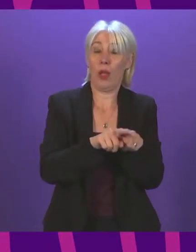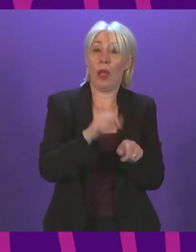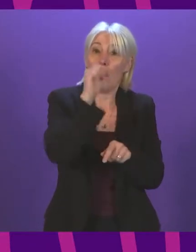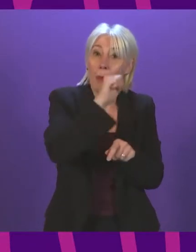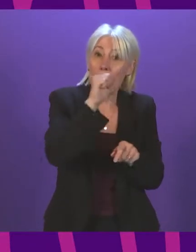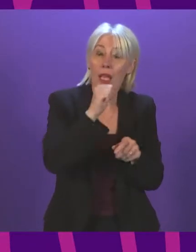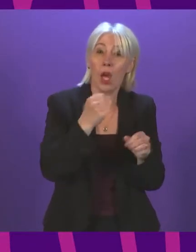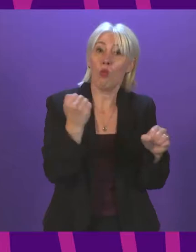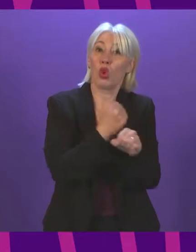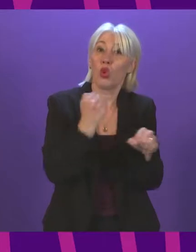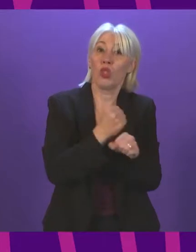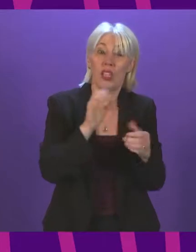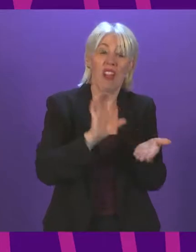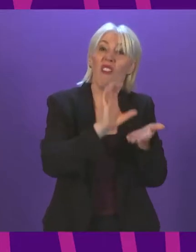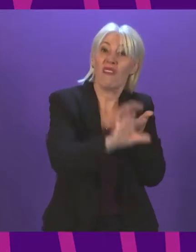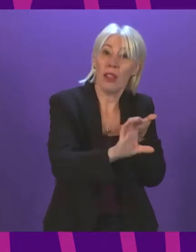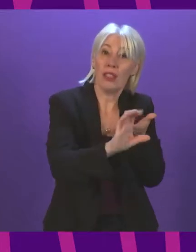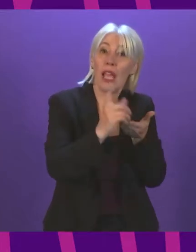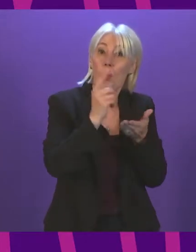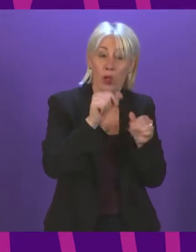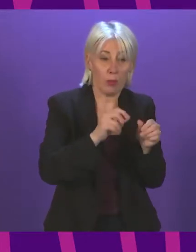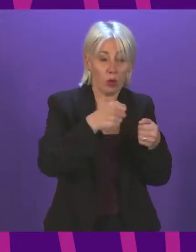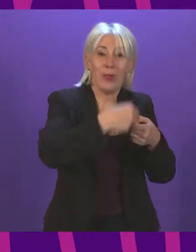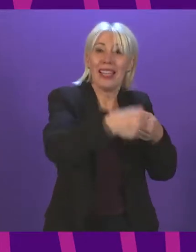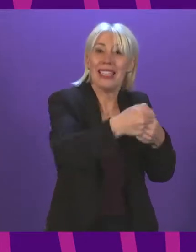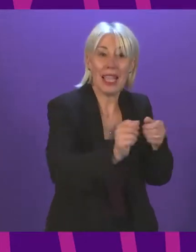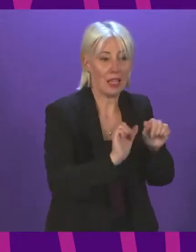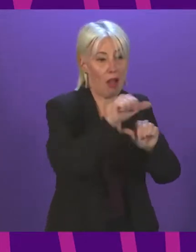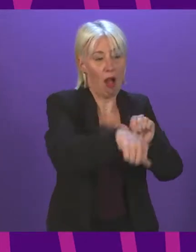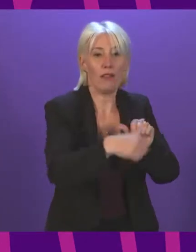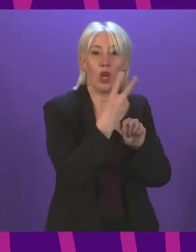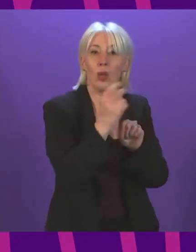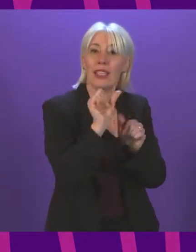deadline beyond the 26th of September? Cabinet Secretary.